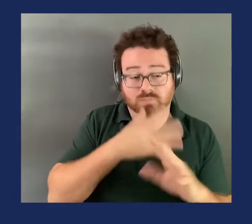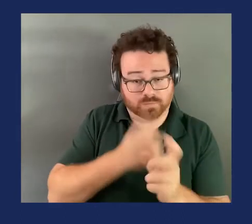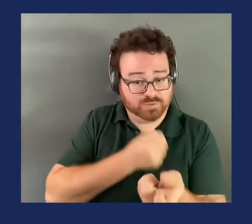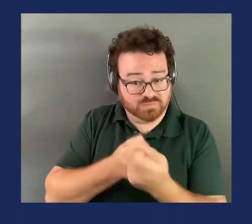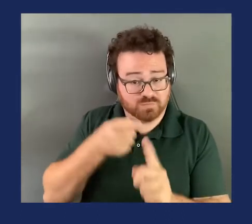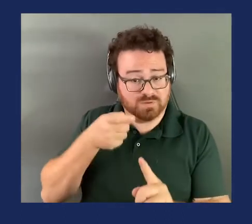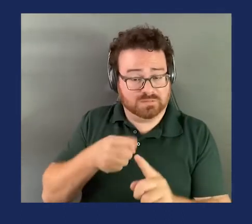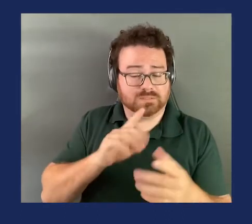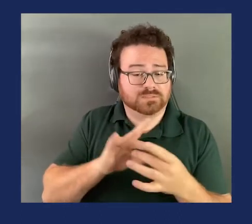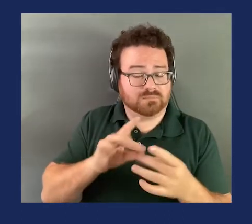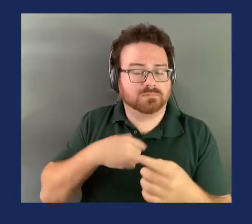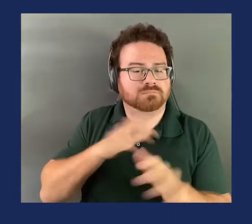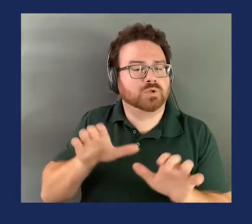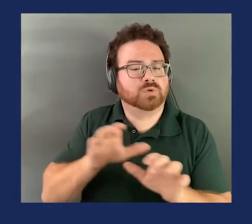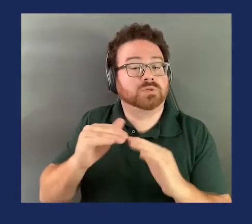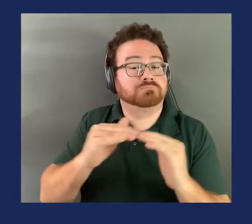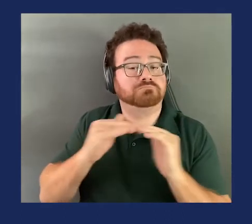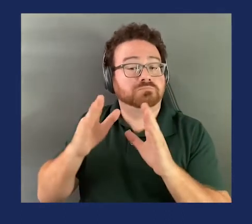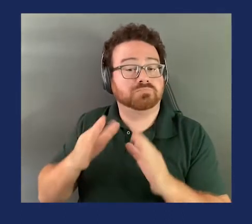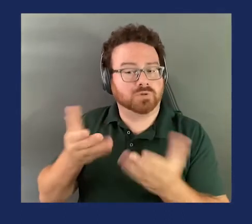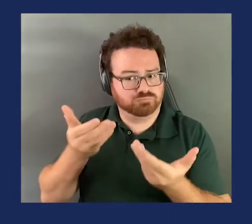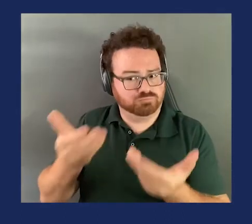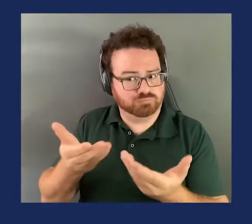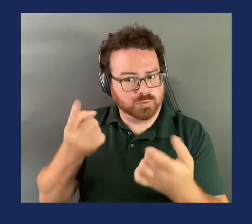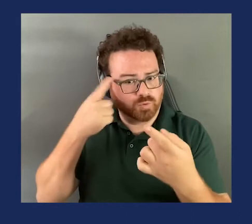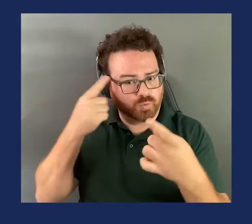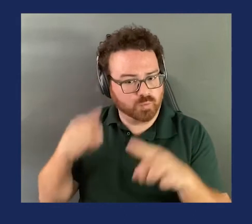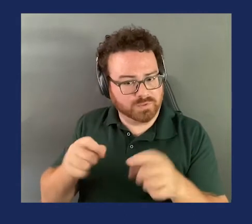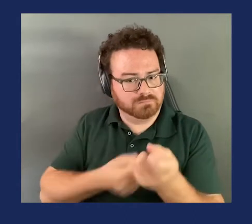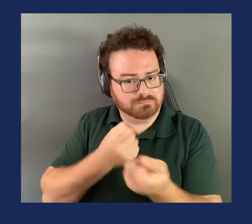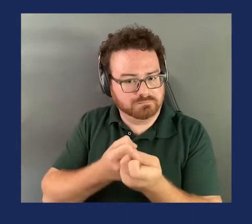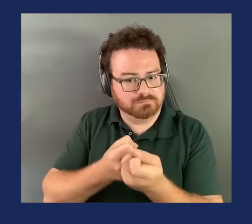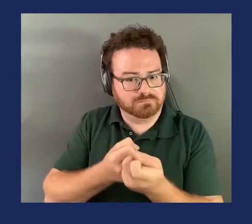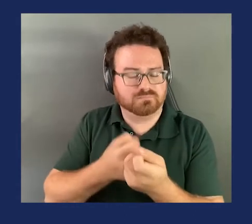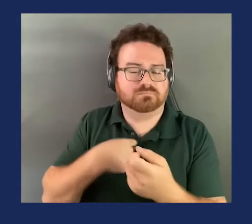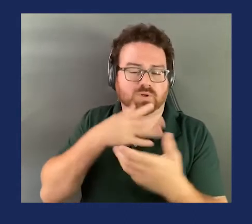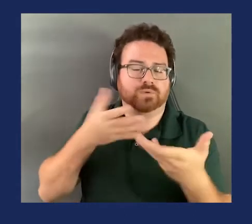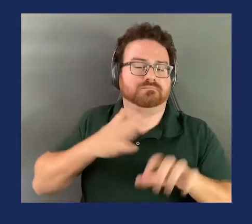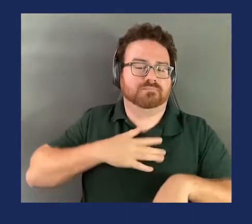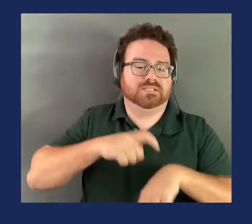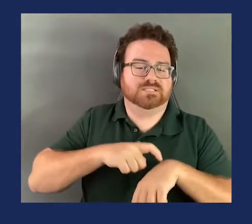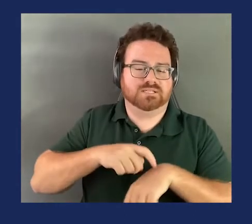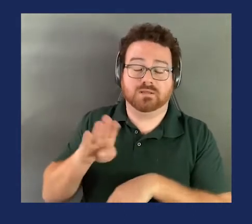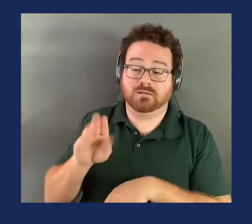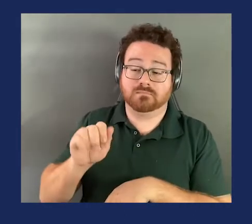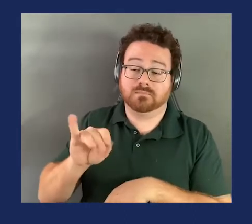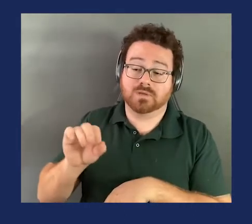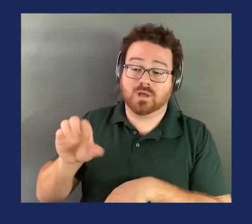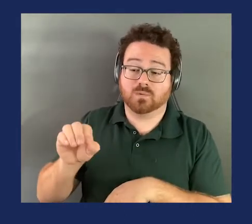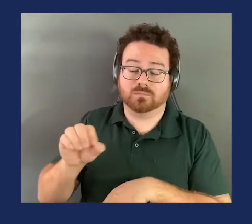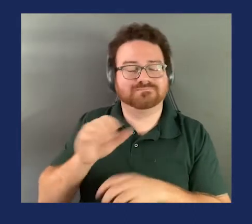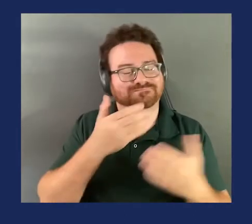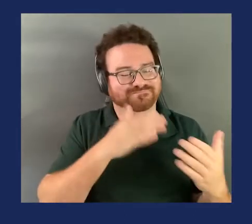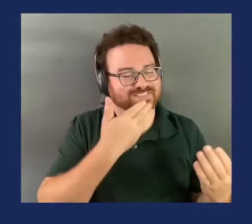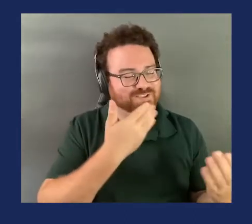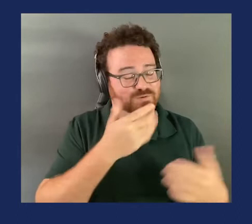back the remainder of my time. Thank Bianco. Yes, thank you. And thank you, Commissioner Trumka. On